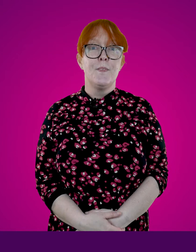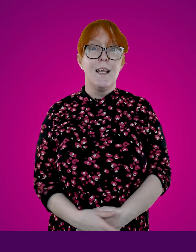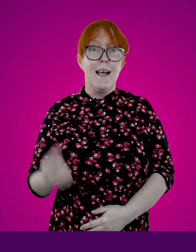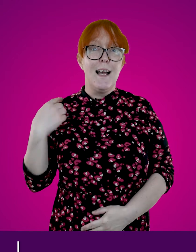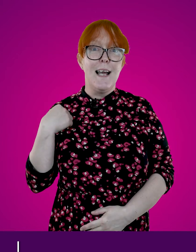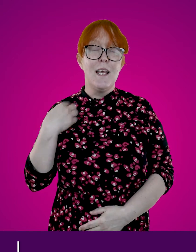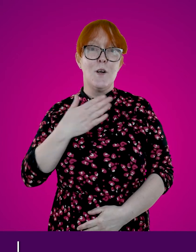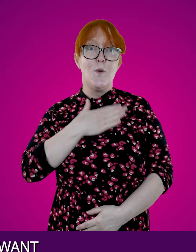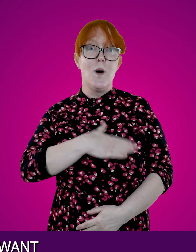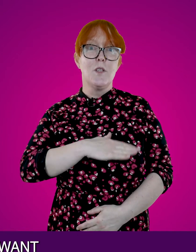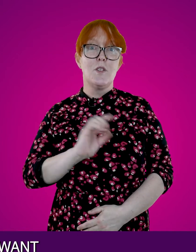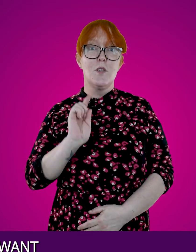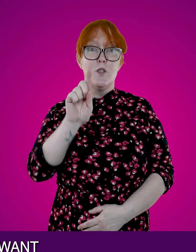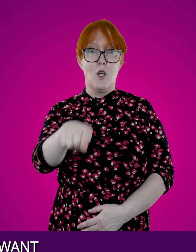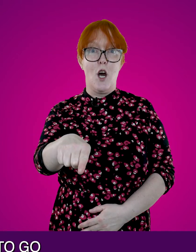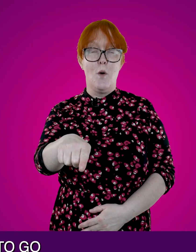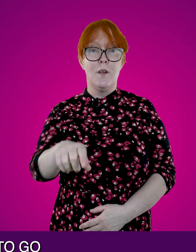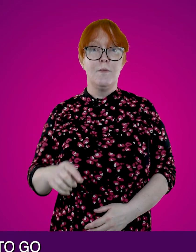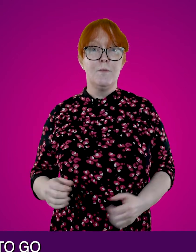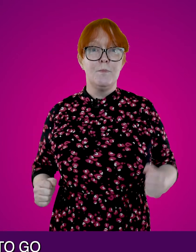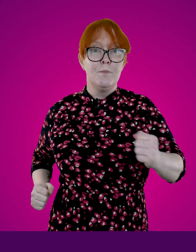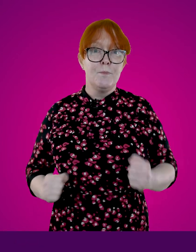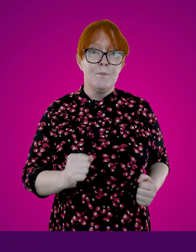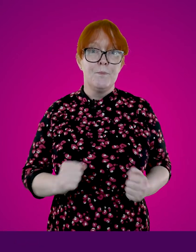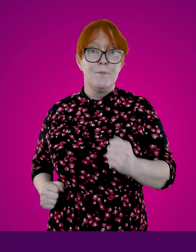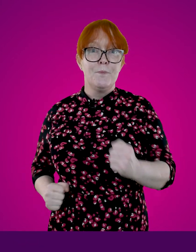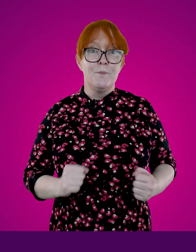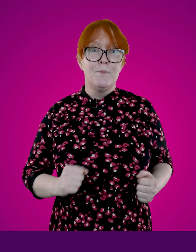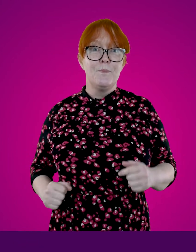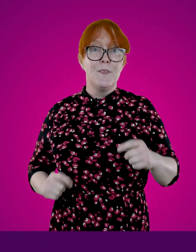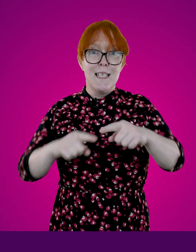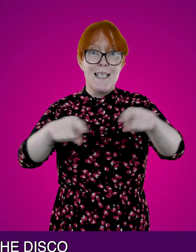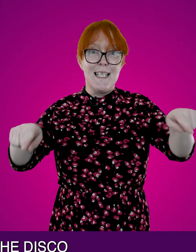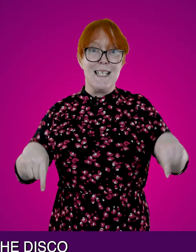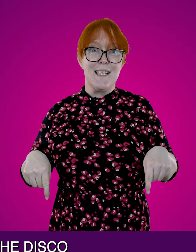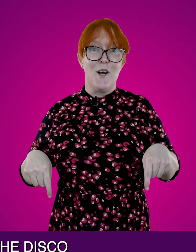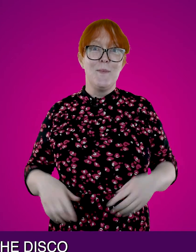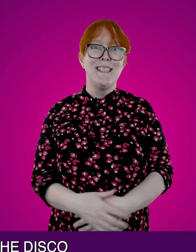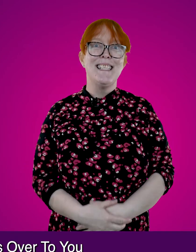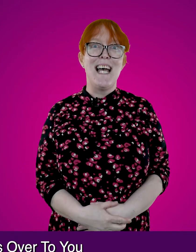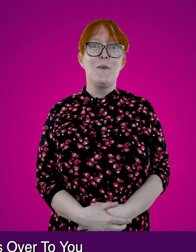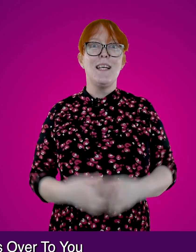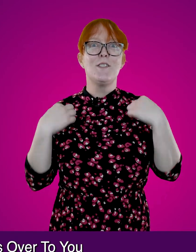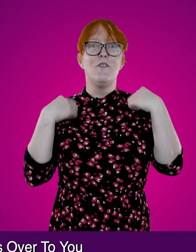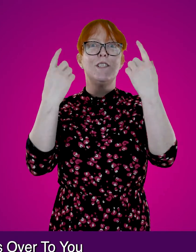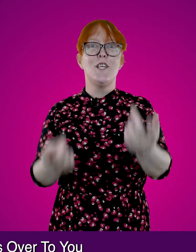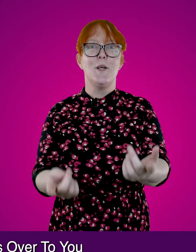I want to go to the disco. Now it's over to you.